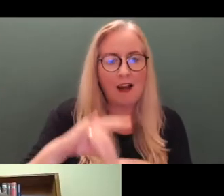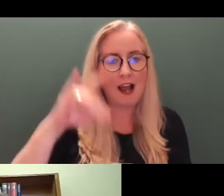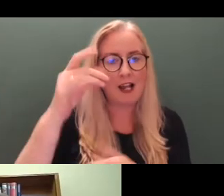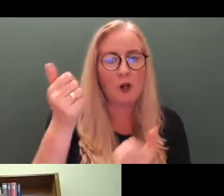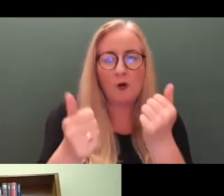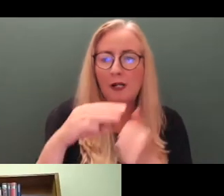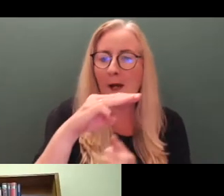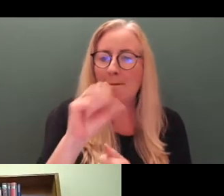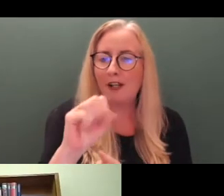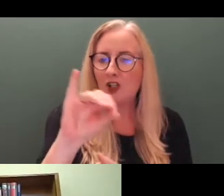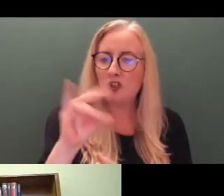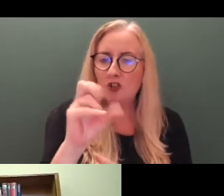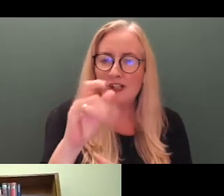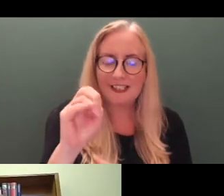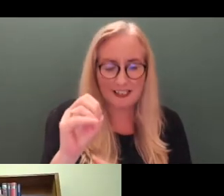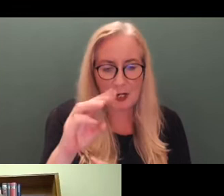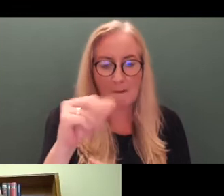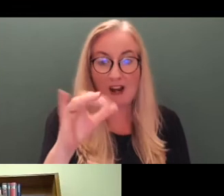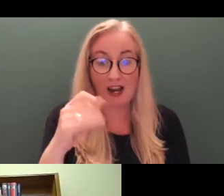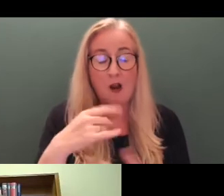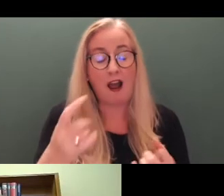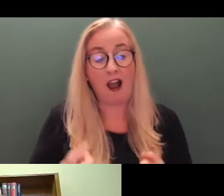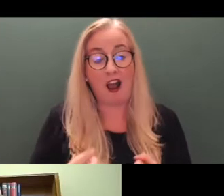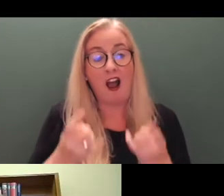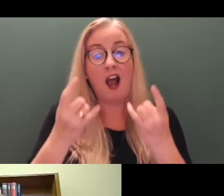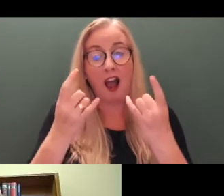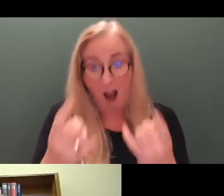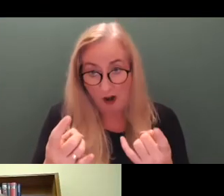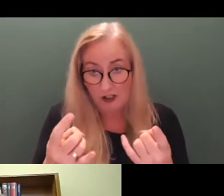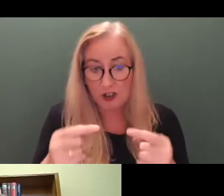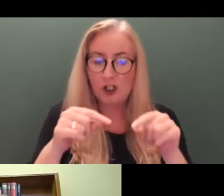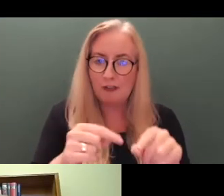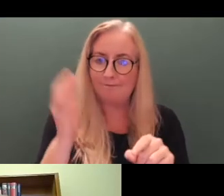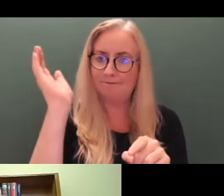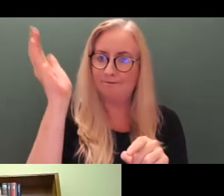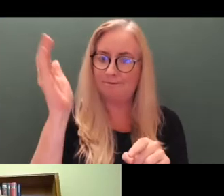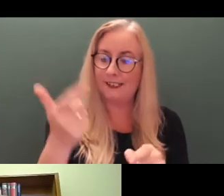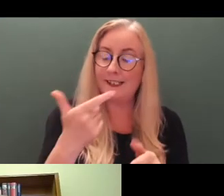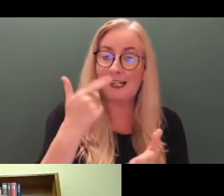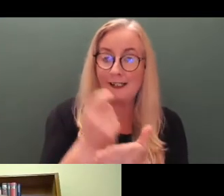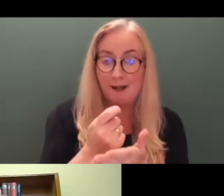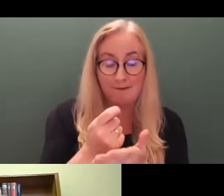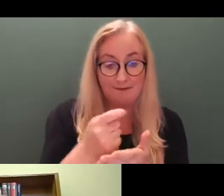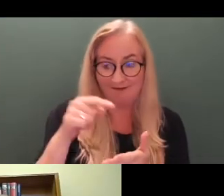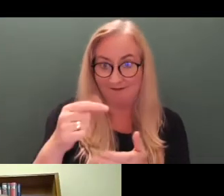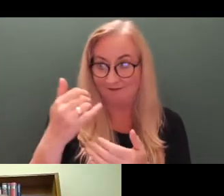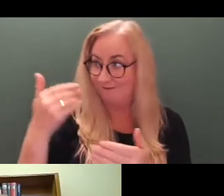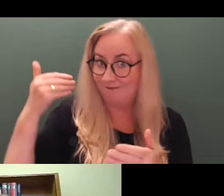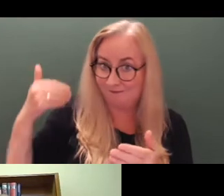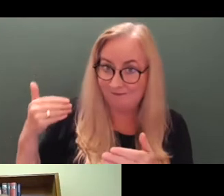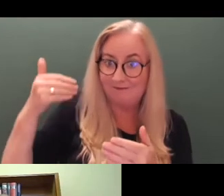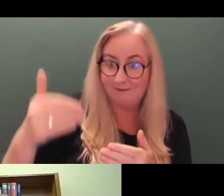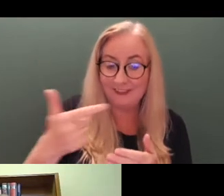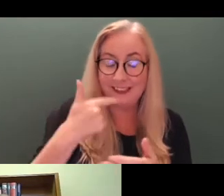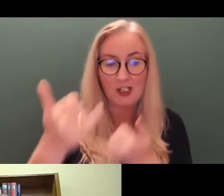Justice Mary Irvine. We're honoured that she's agreed to speak at our conference for the second year running, and that illustrates her